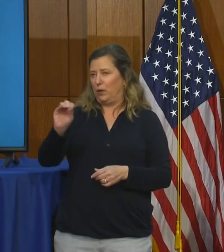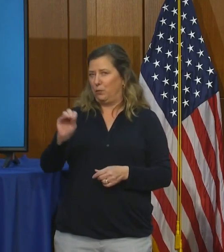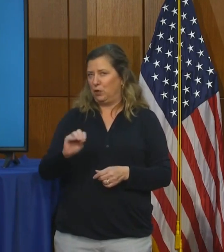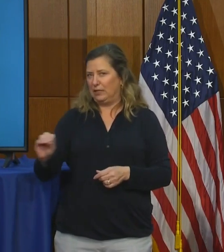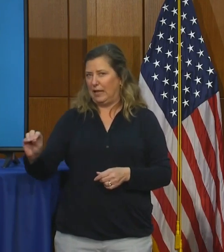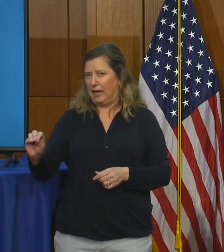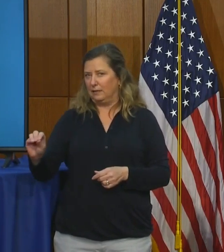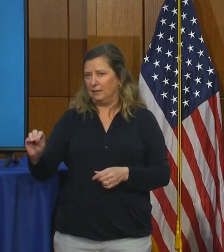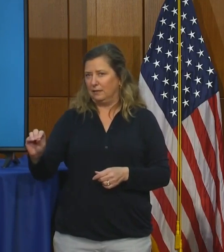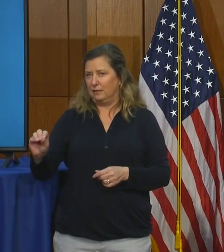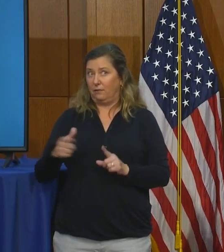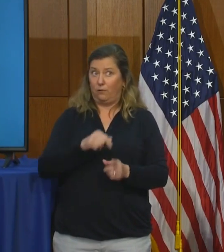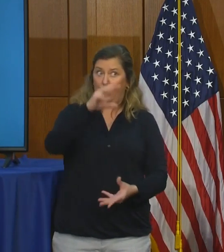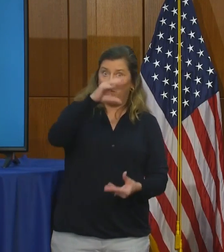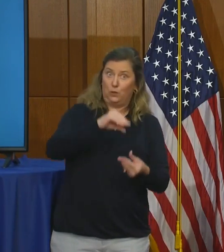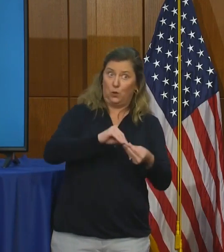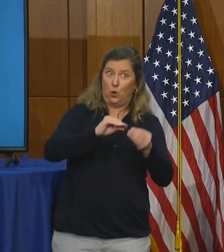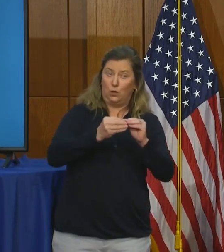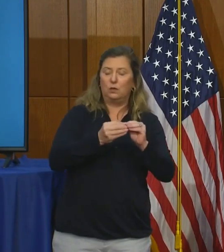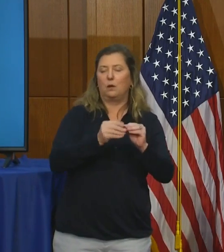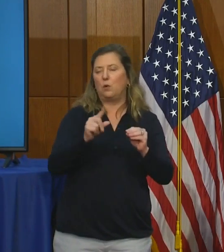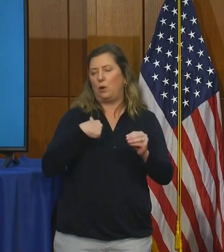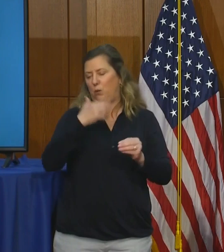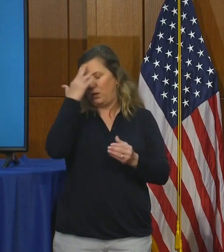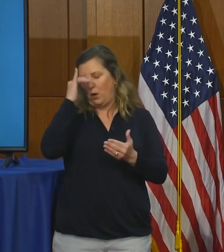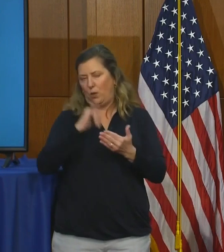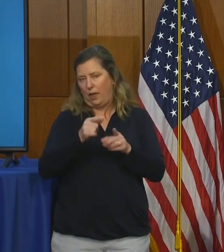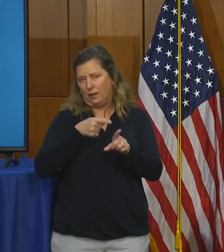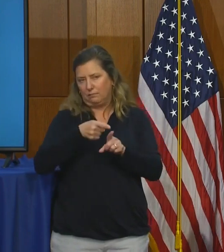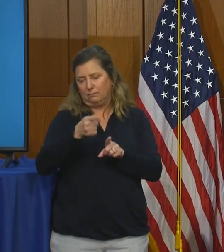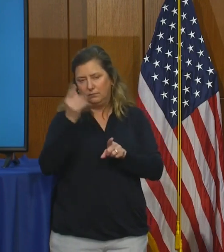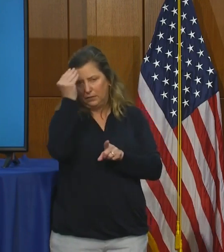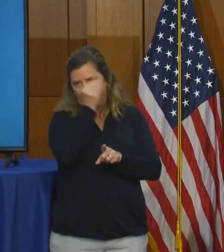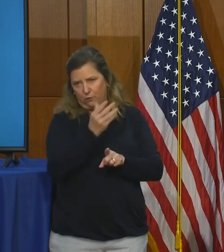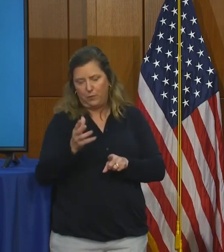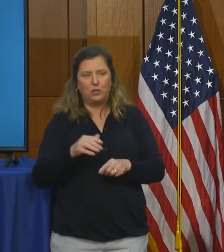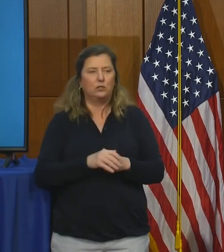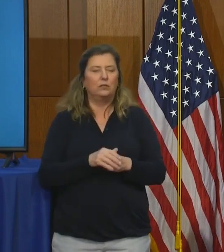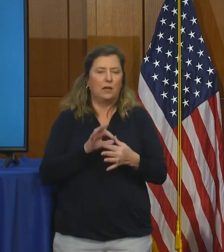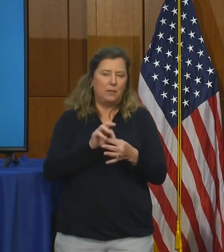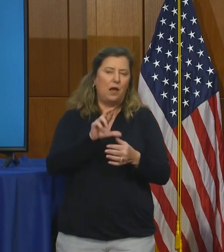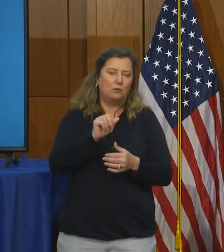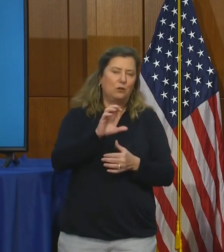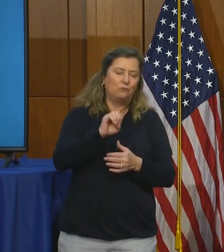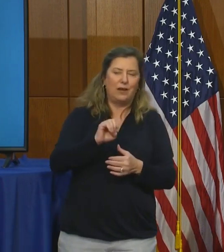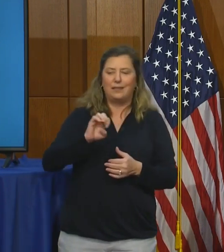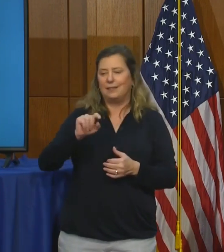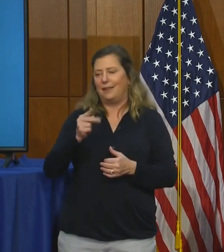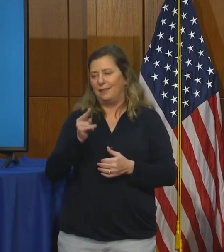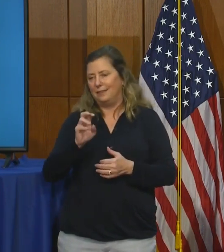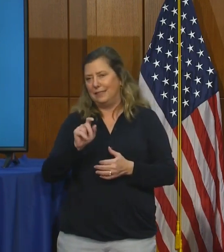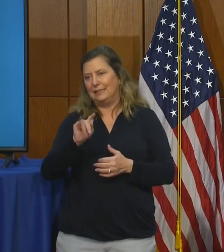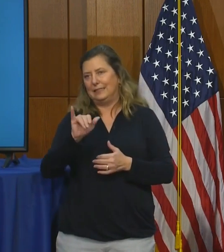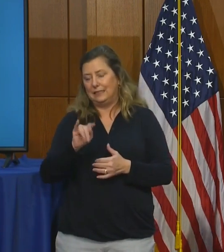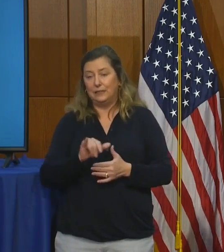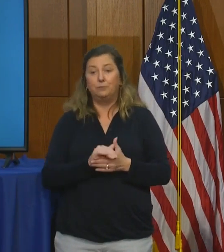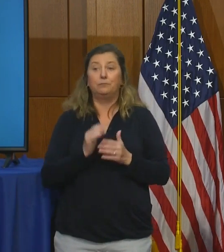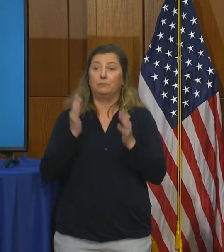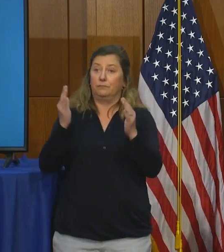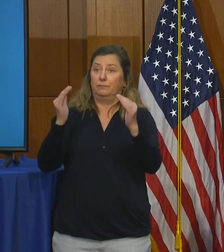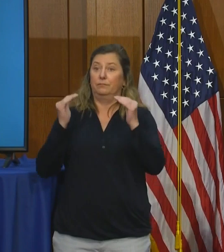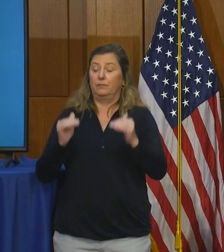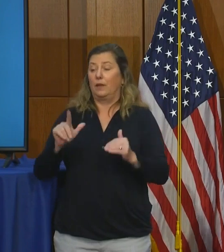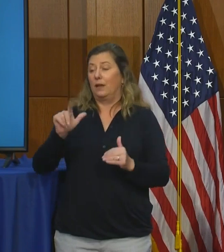of the cases for which we have demographic information on race and ethnicity. The Latinx